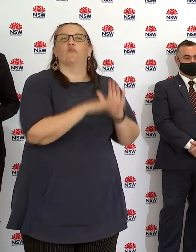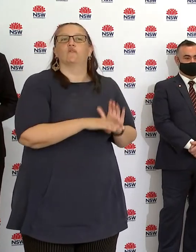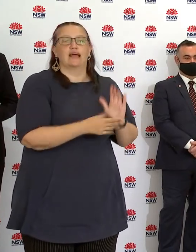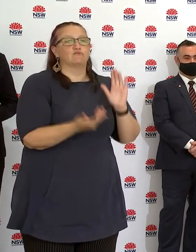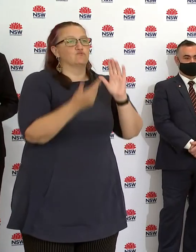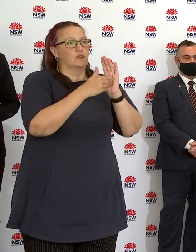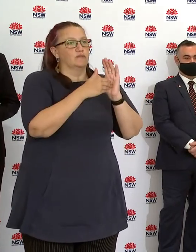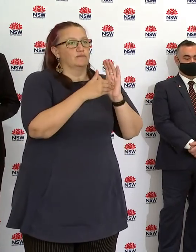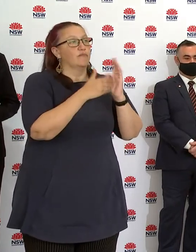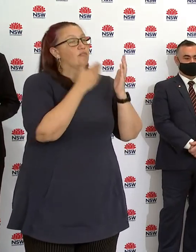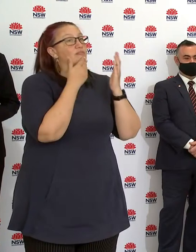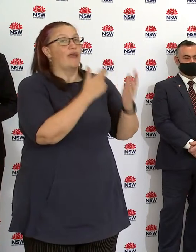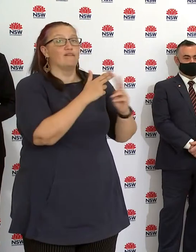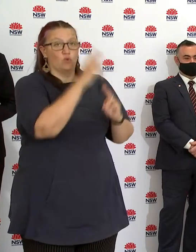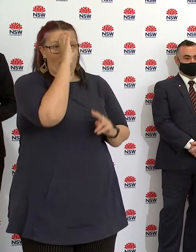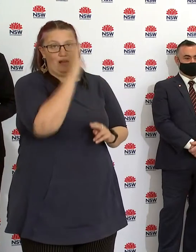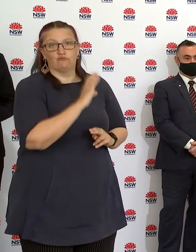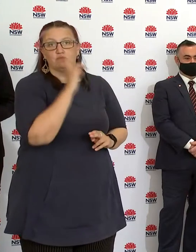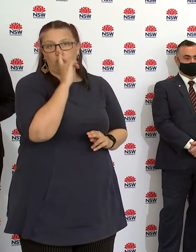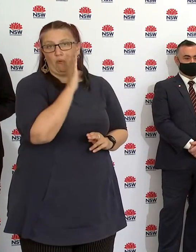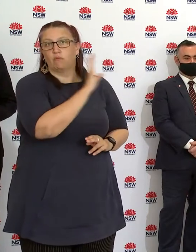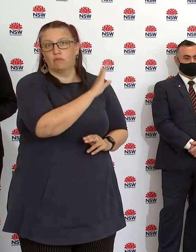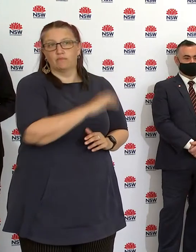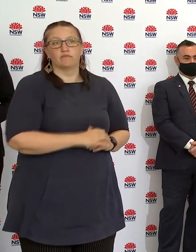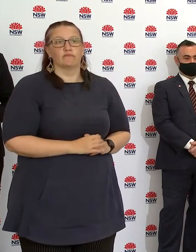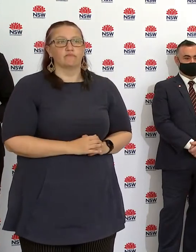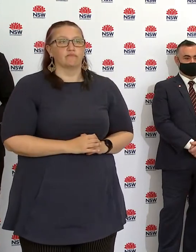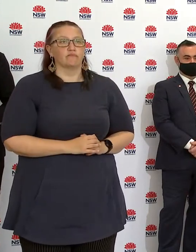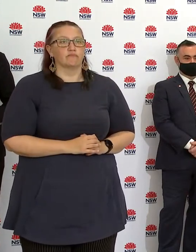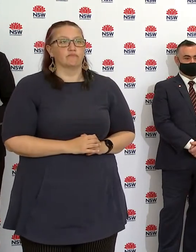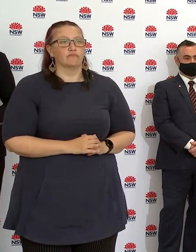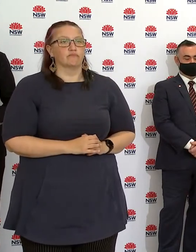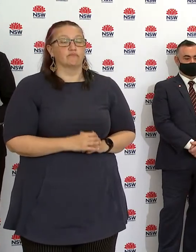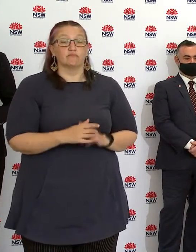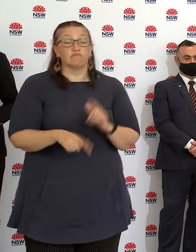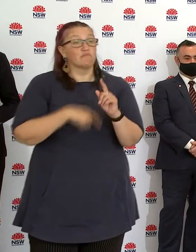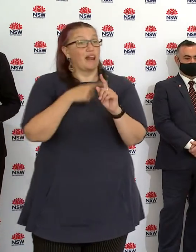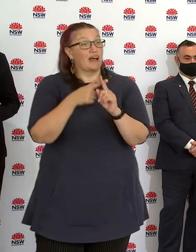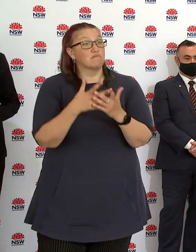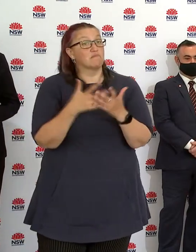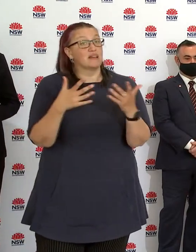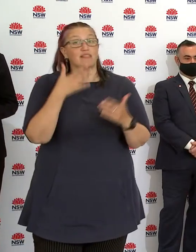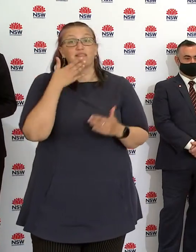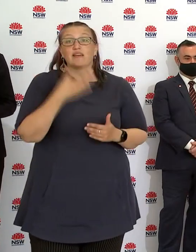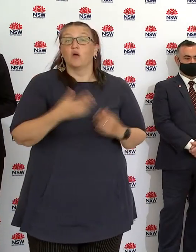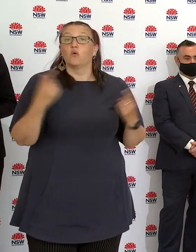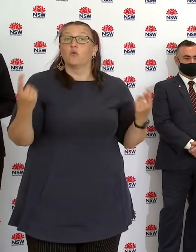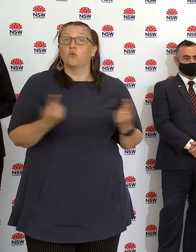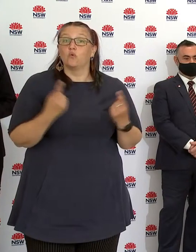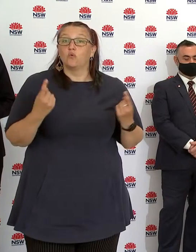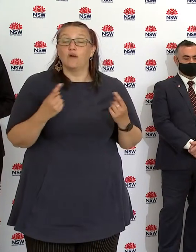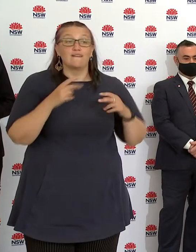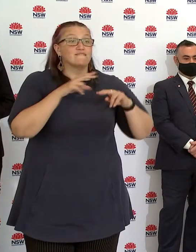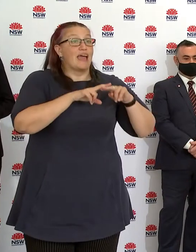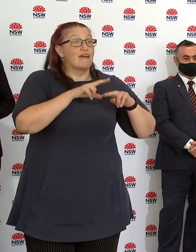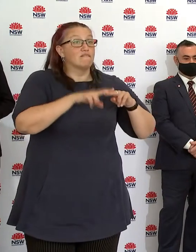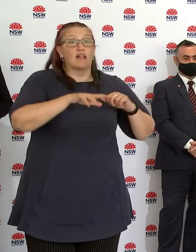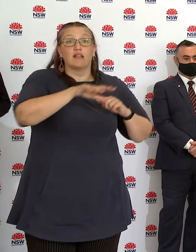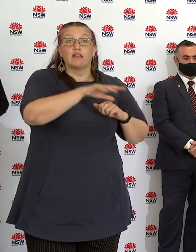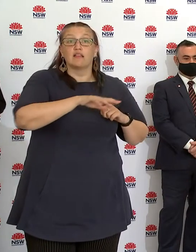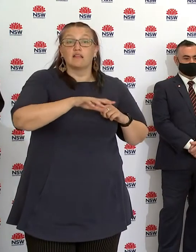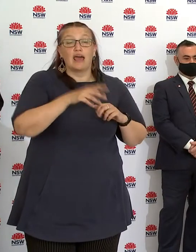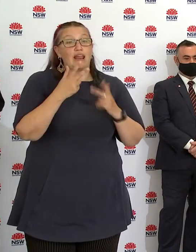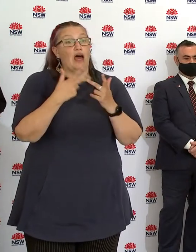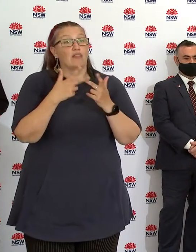for that. I also, in particular, want to thank members of the community in southwestern Sydney, especially Fairfield Local Government Area, where we've